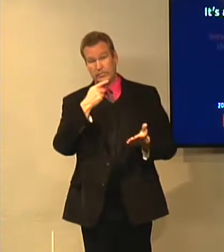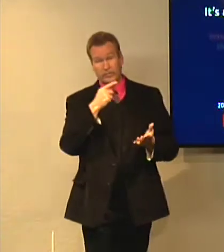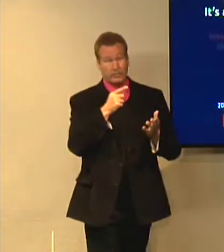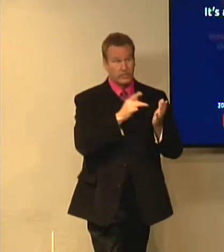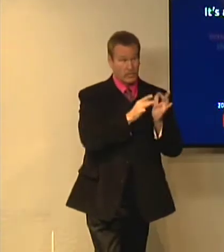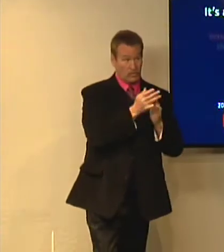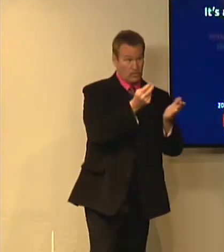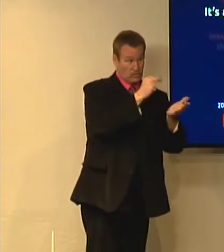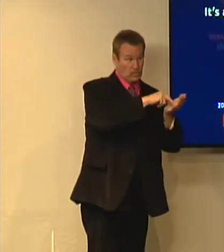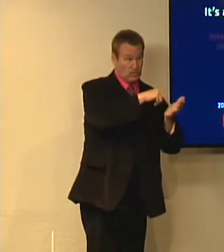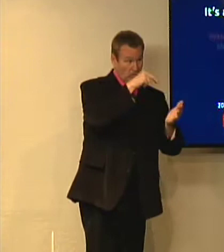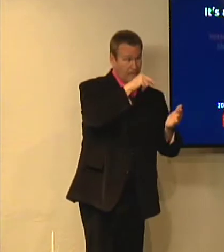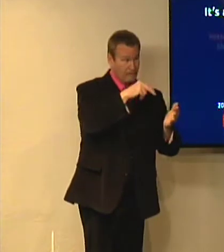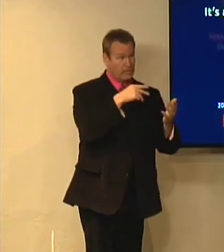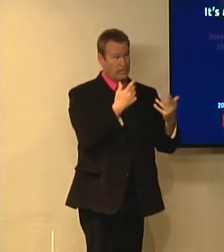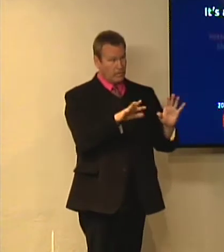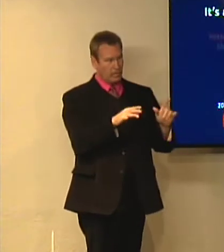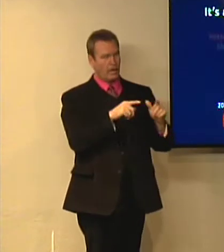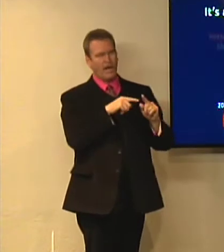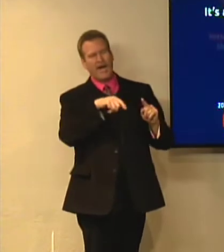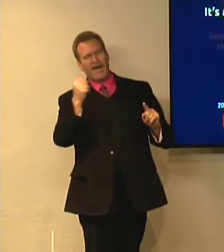there's some discussion about Jesus Christ's resurrection.